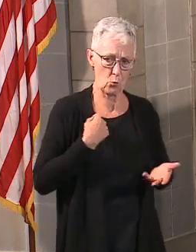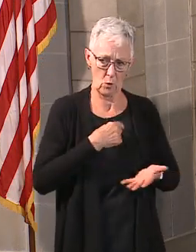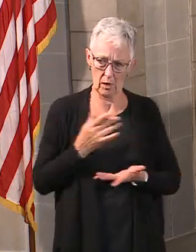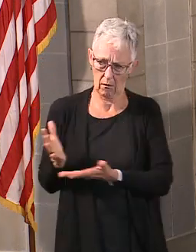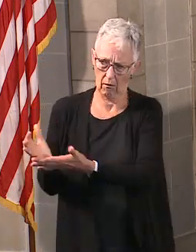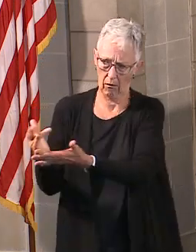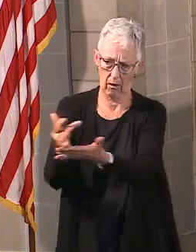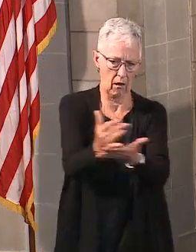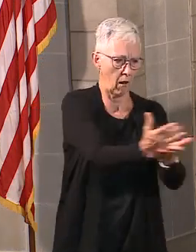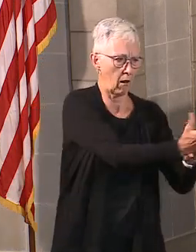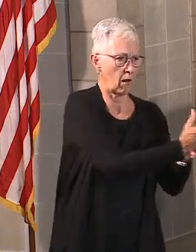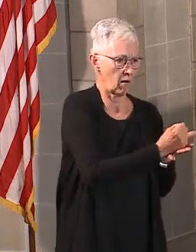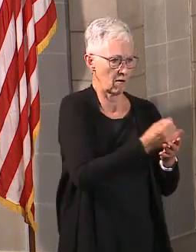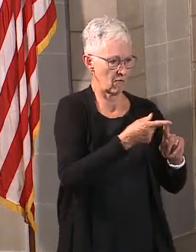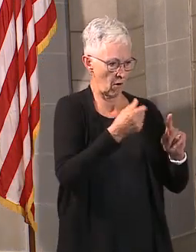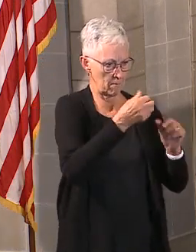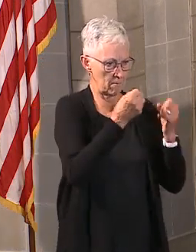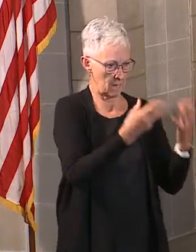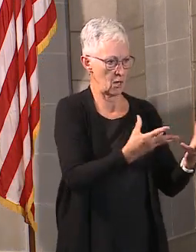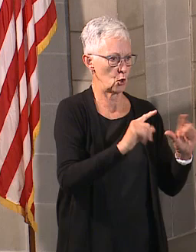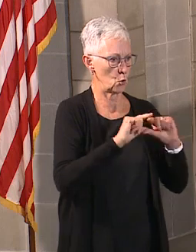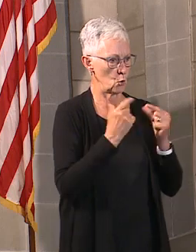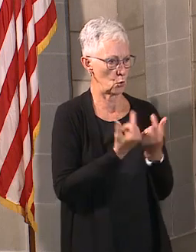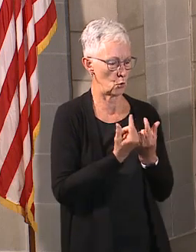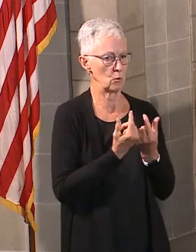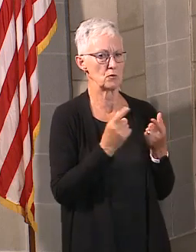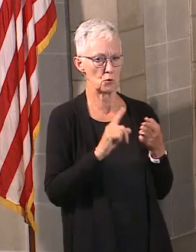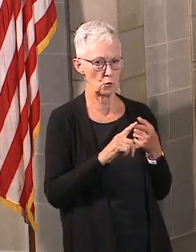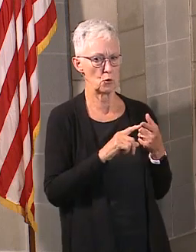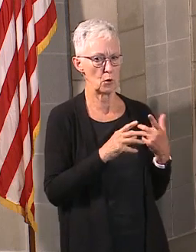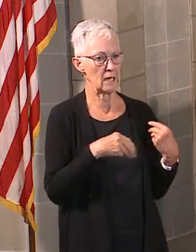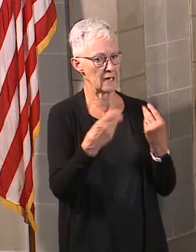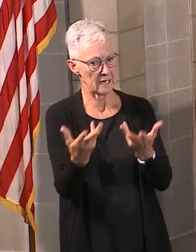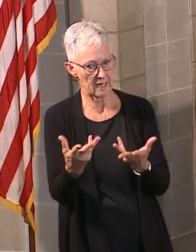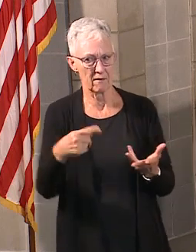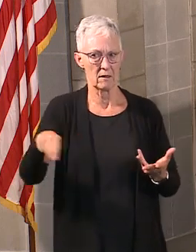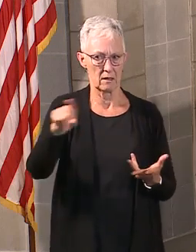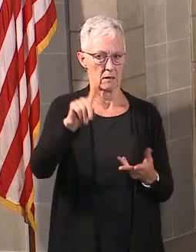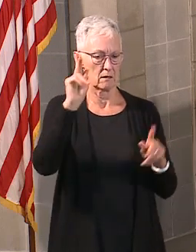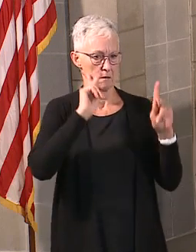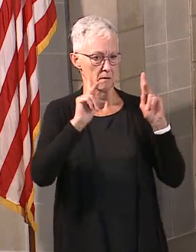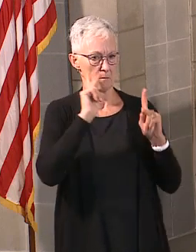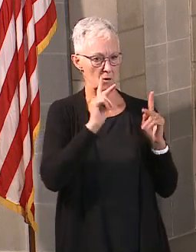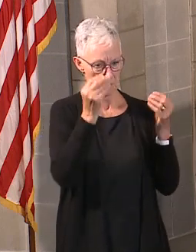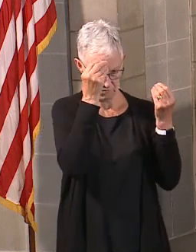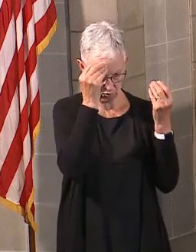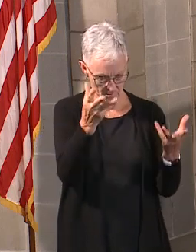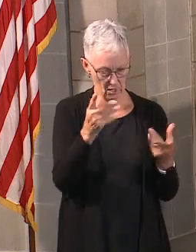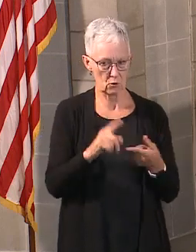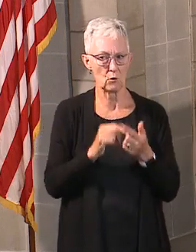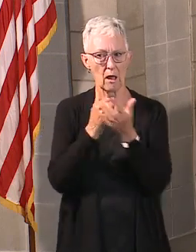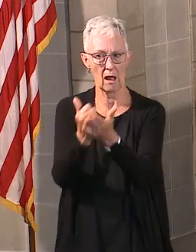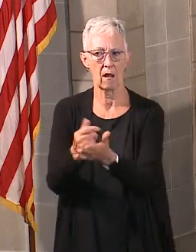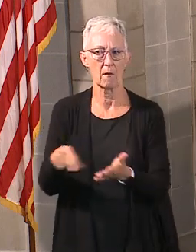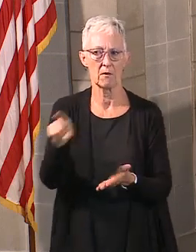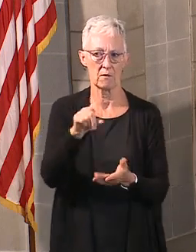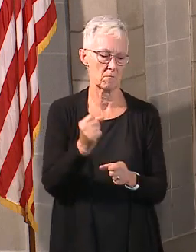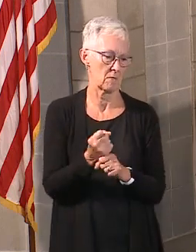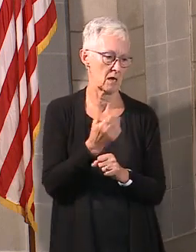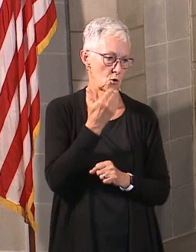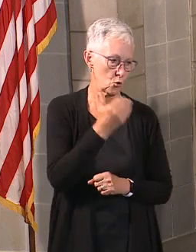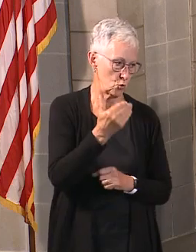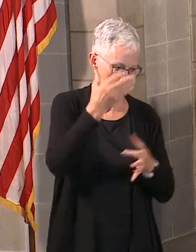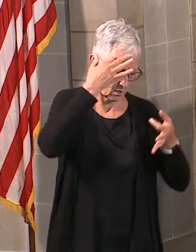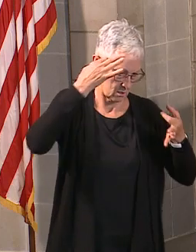to think through each of those levels and what's going to work building by building. We encourage the engagement of students and parents and teachers